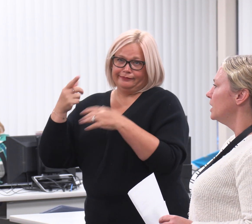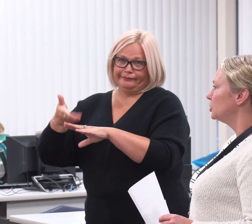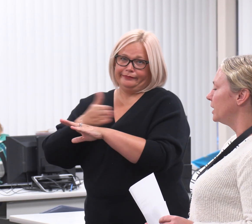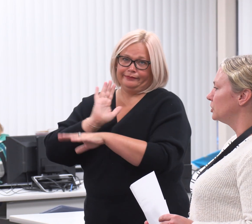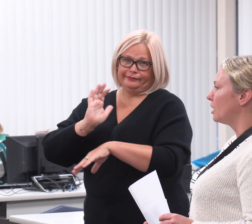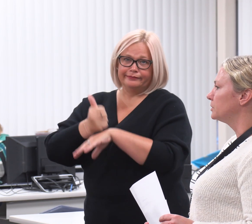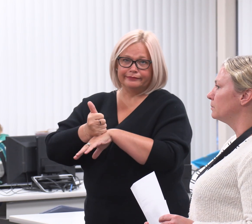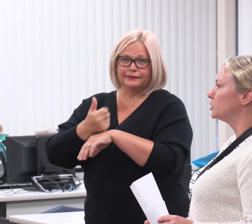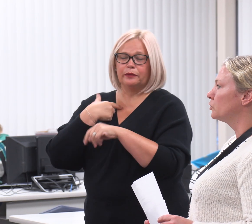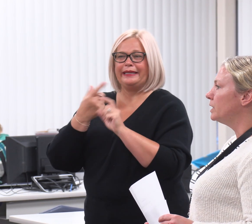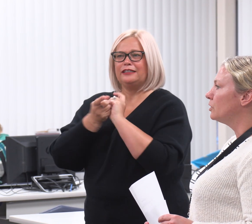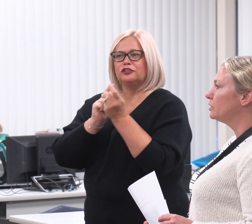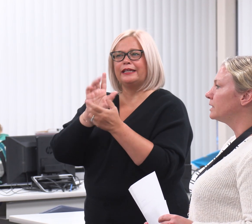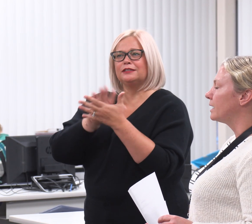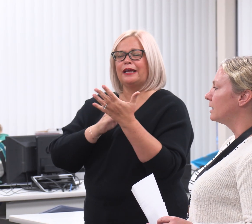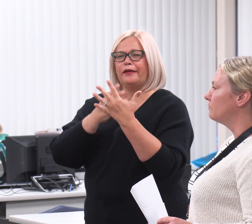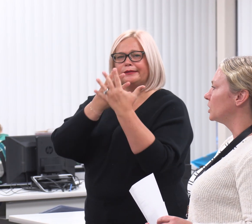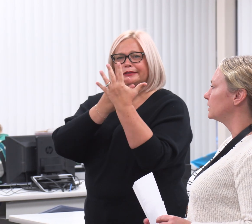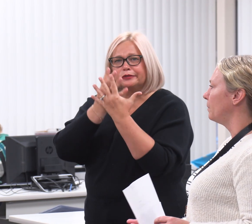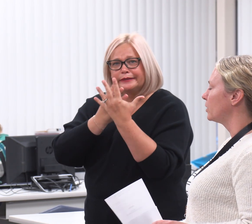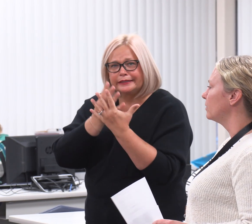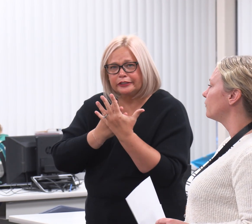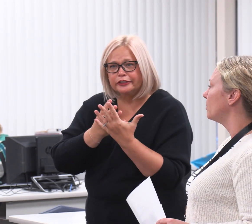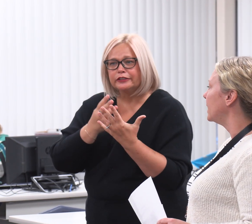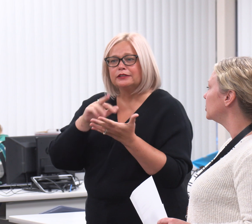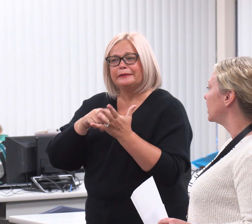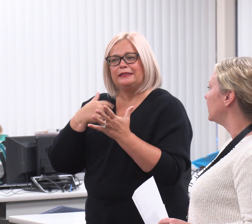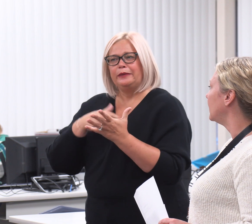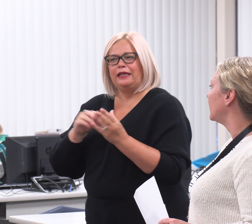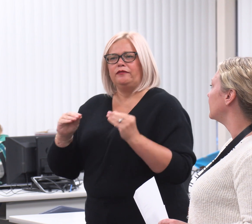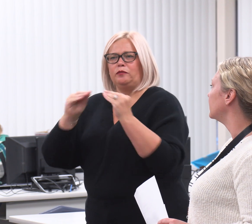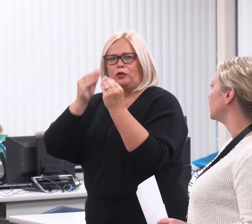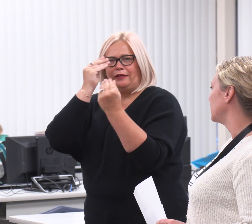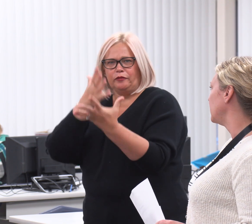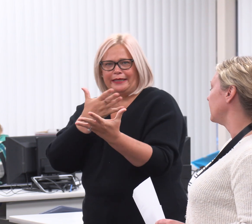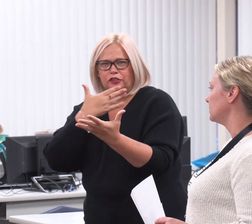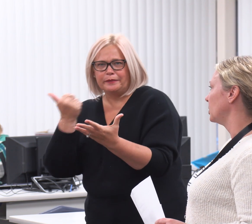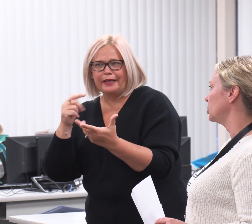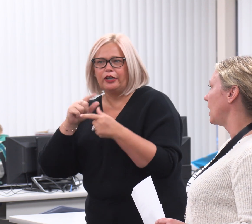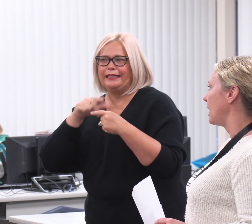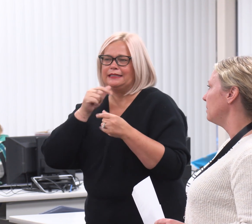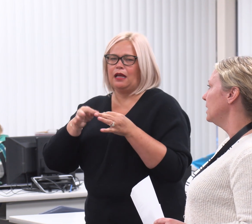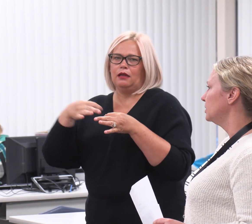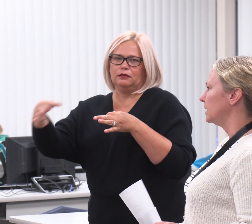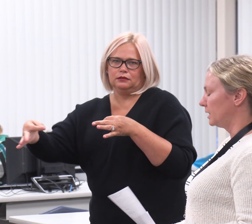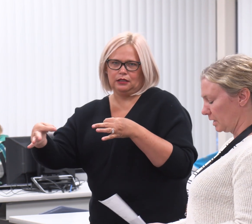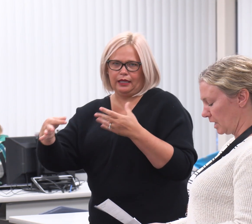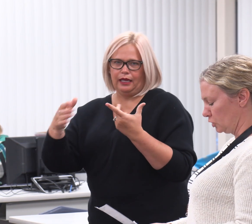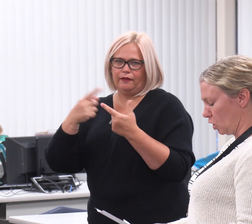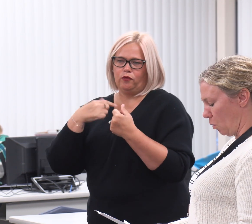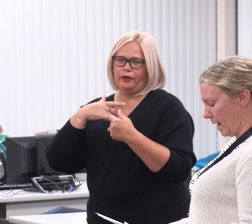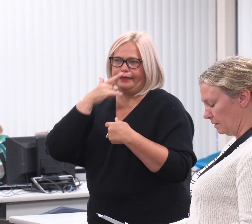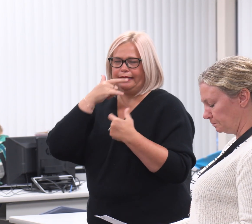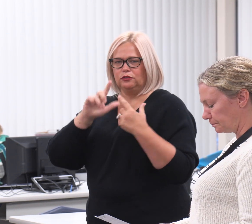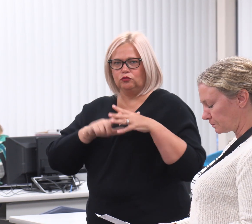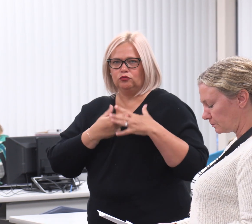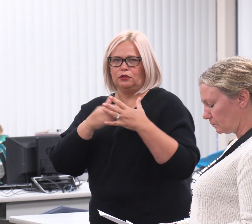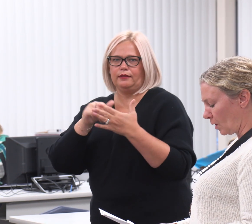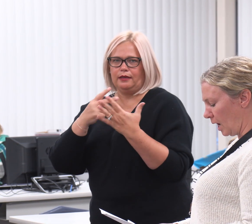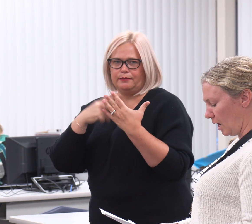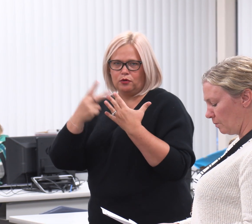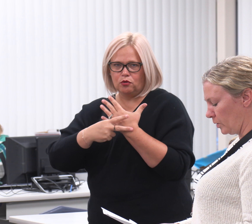kind of changed up some screeners that gives us better information and it doesn't take as much time to get the kids going.